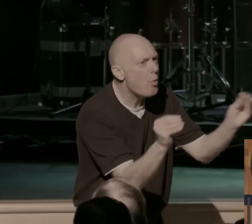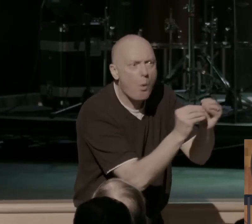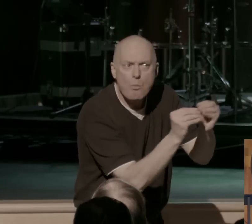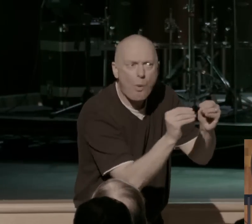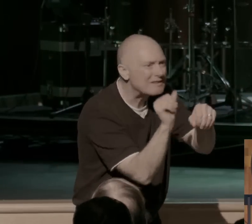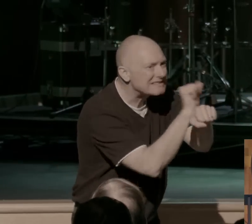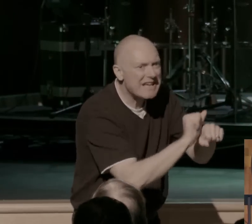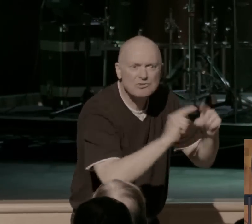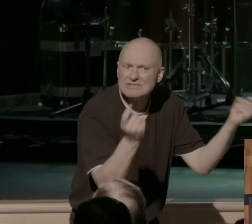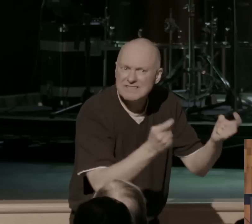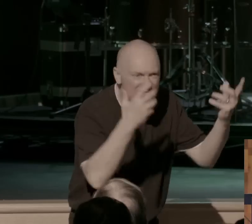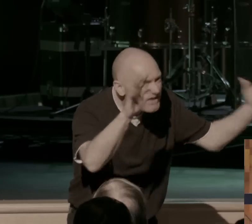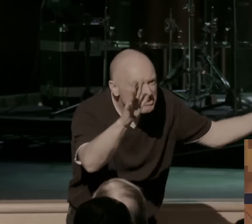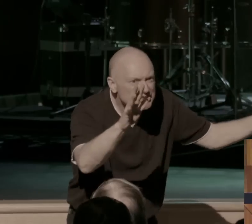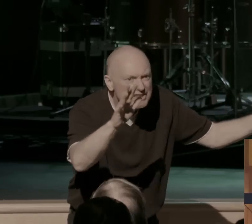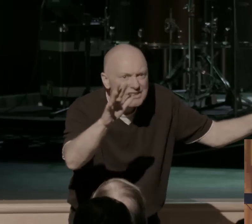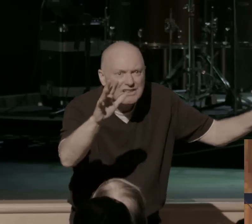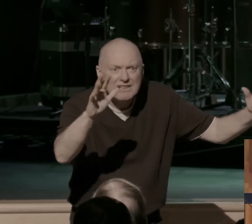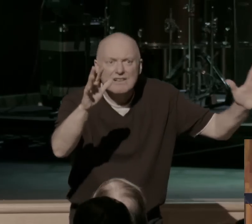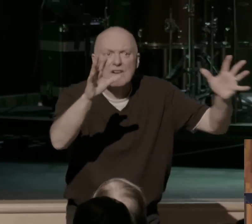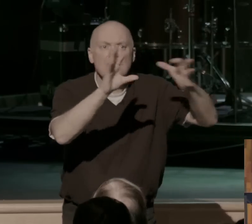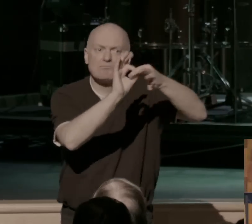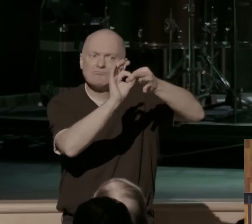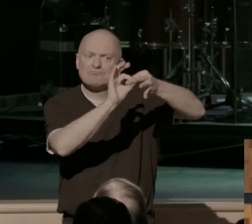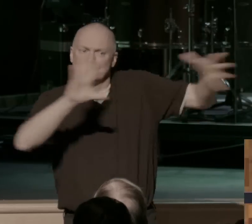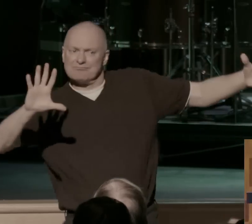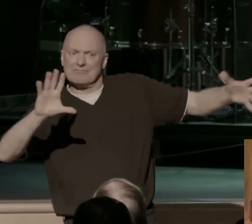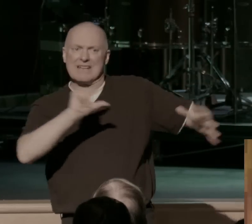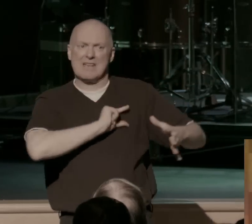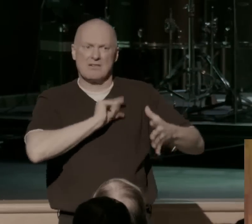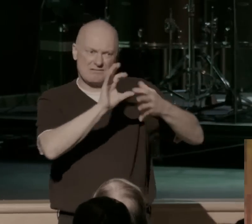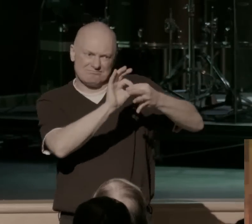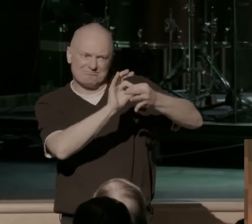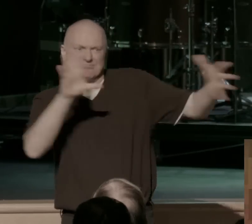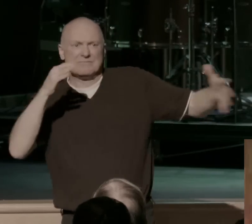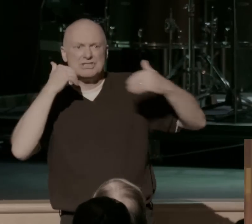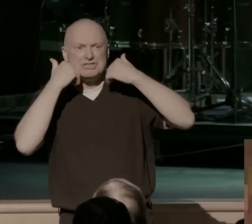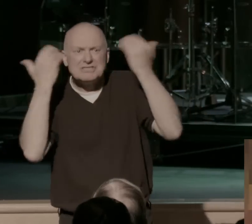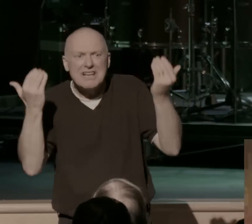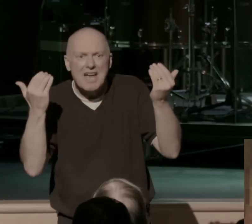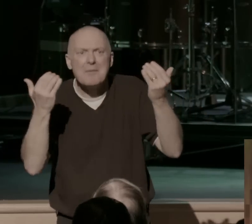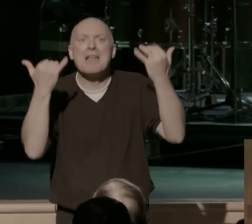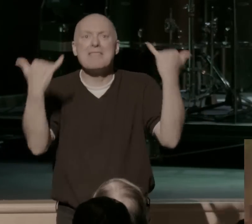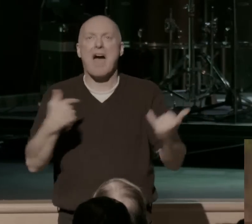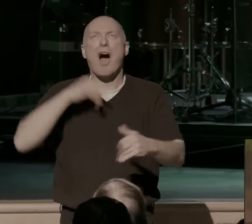set free from guilt. I've been set free from shame. I'm now considered a son of God.